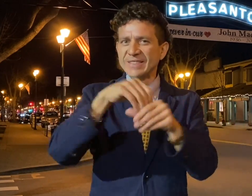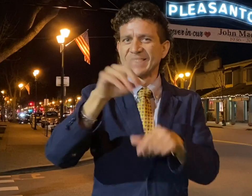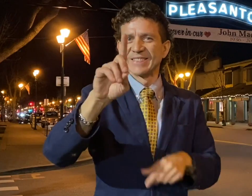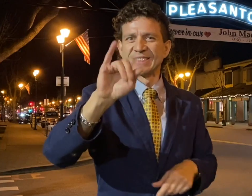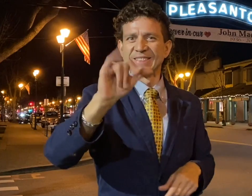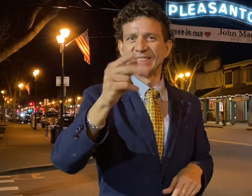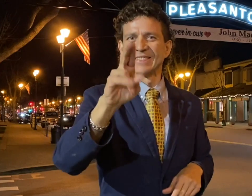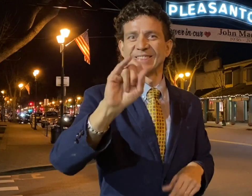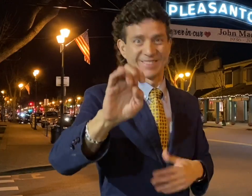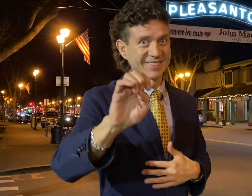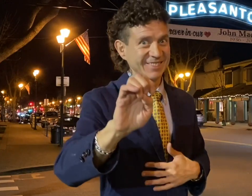be a blessing in disguise.